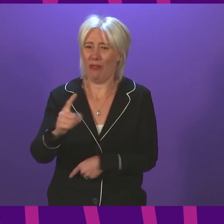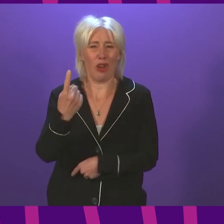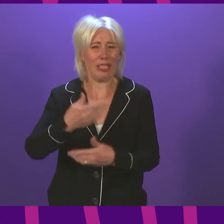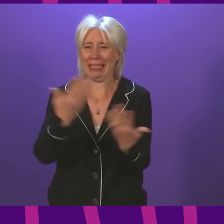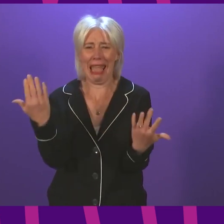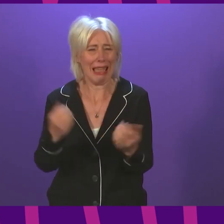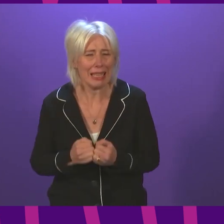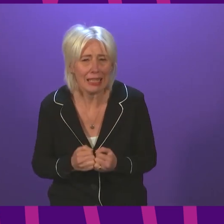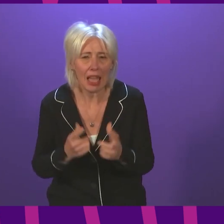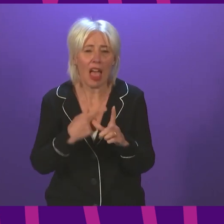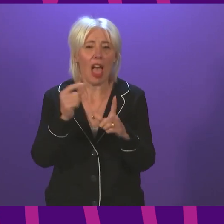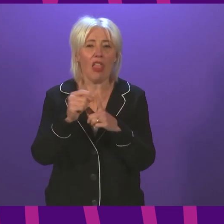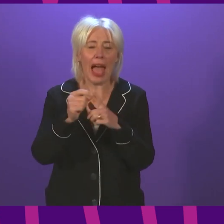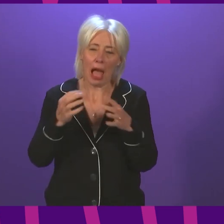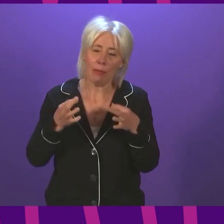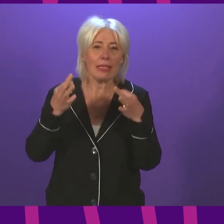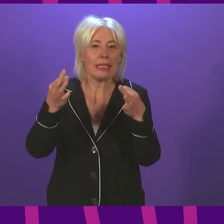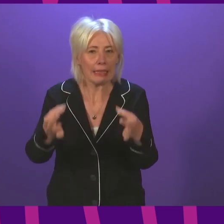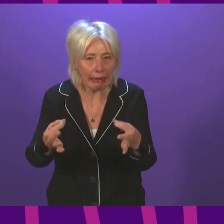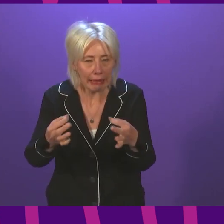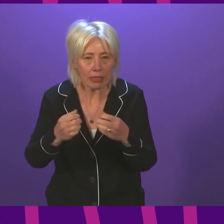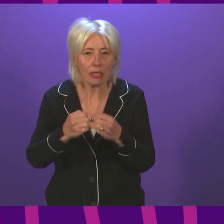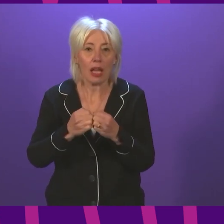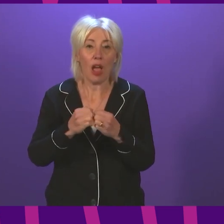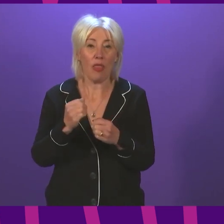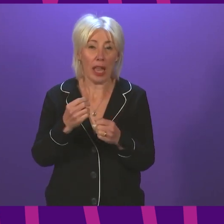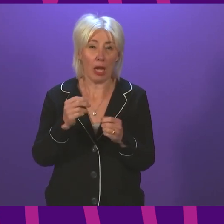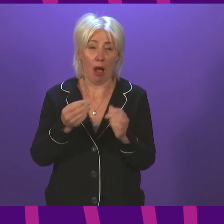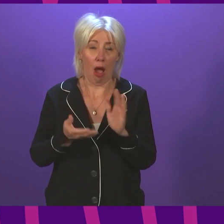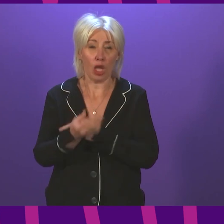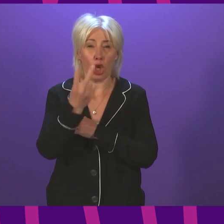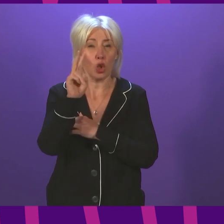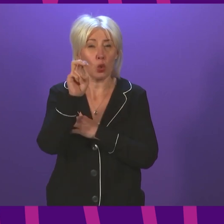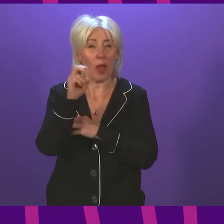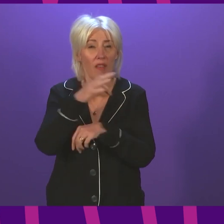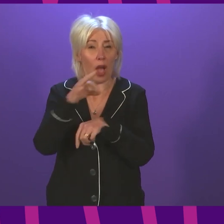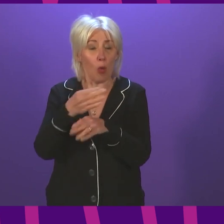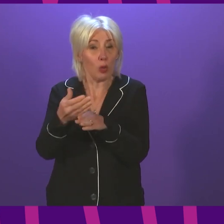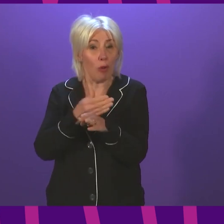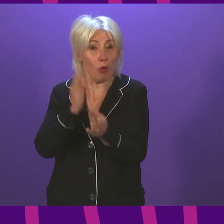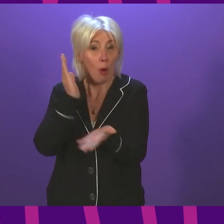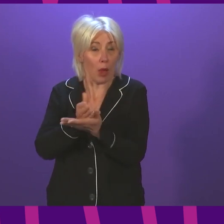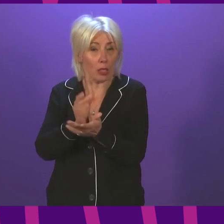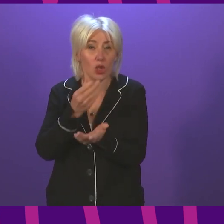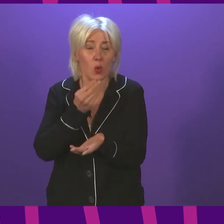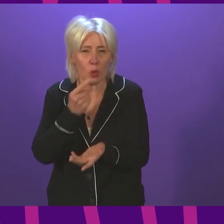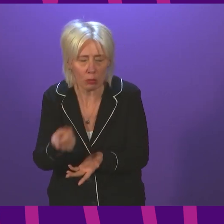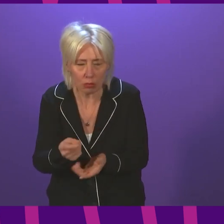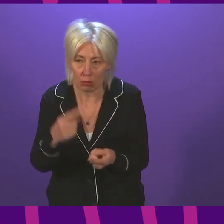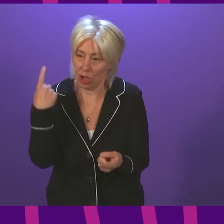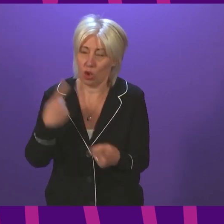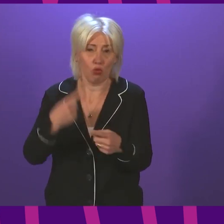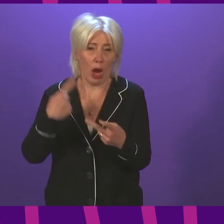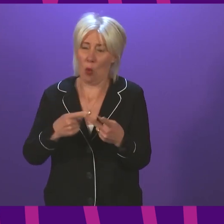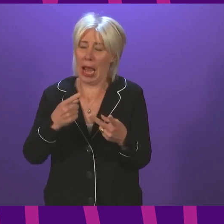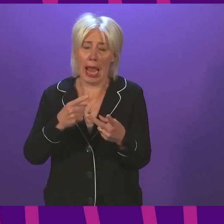The app was delayed and only came into force less than 12 hours before the scheme began. It was instantly a disaster.